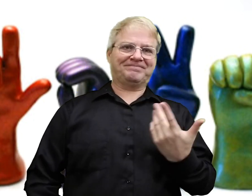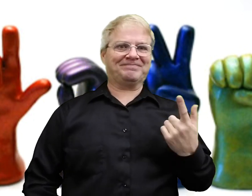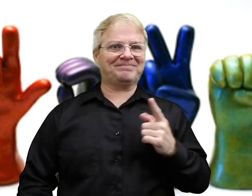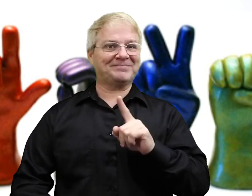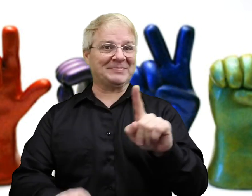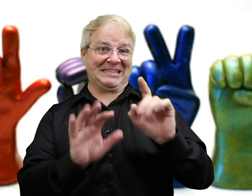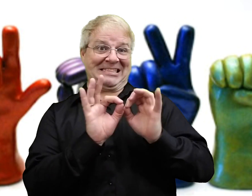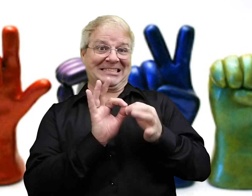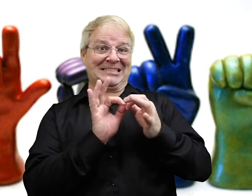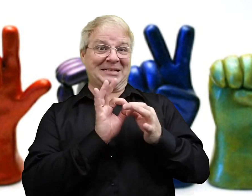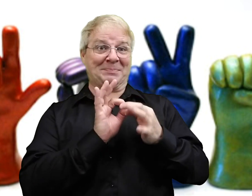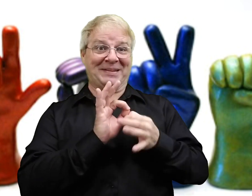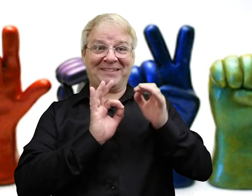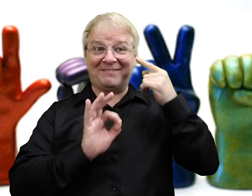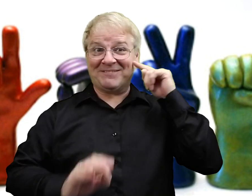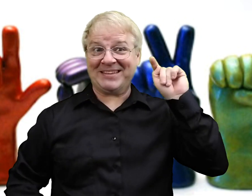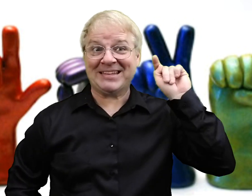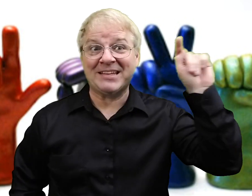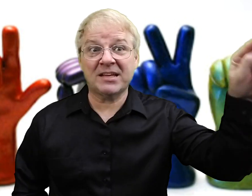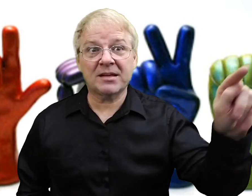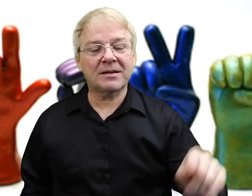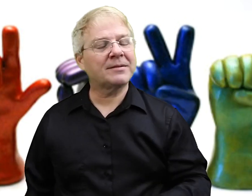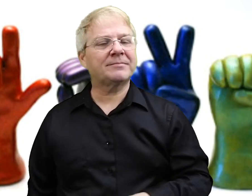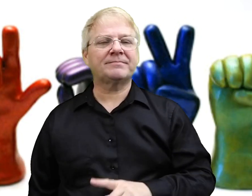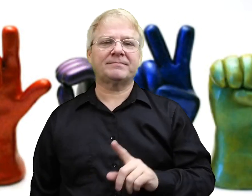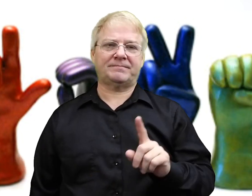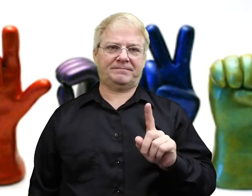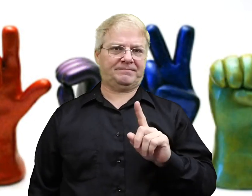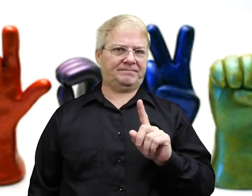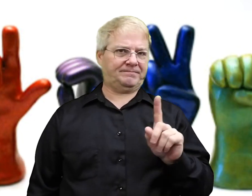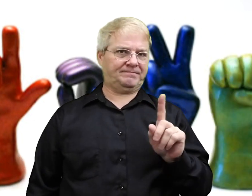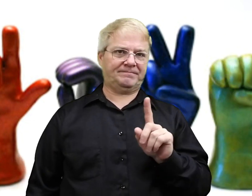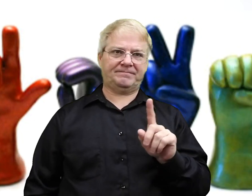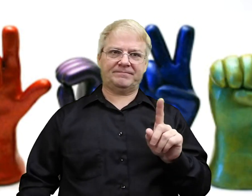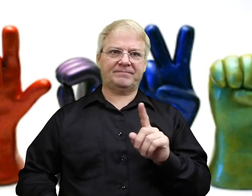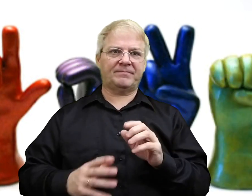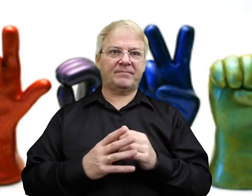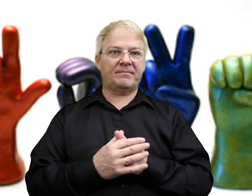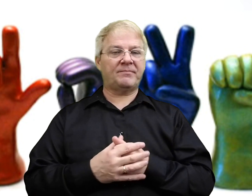well, you know, I can go up and perhaps I can interpret for them. That's a no-no.